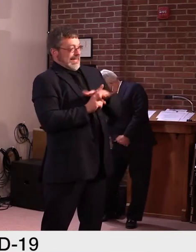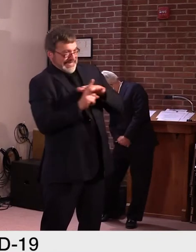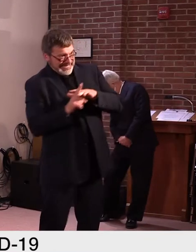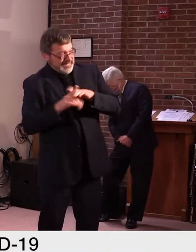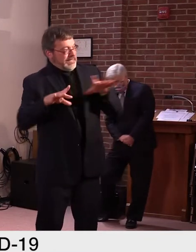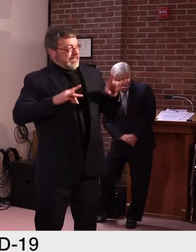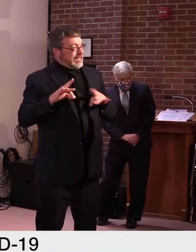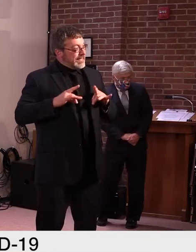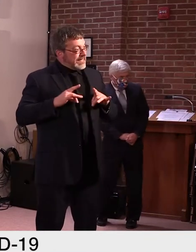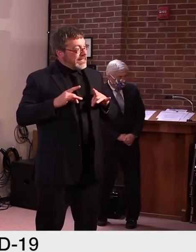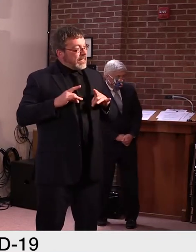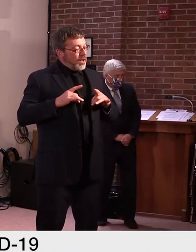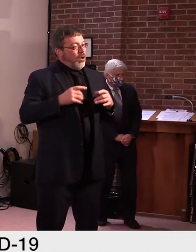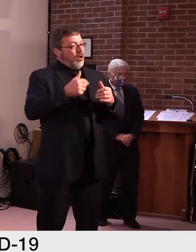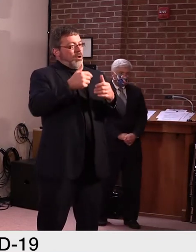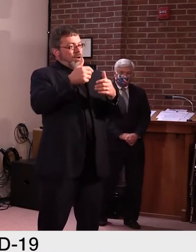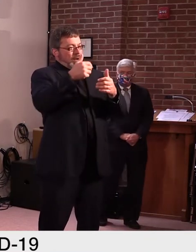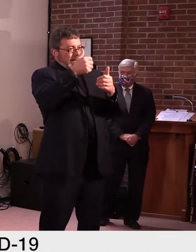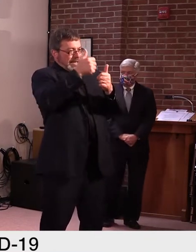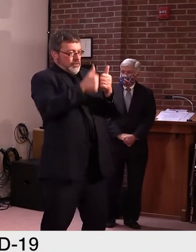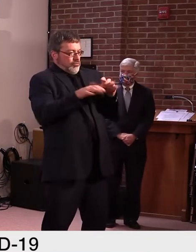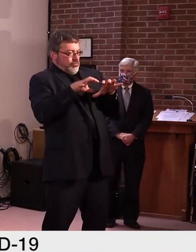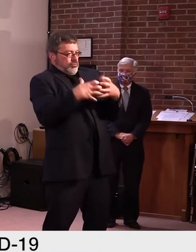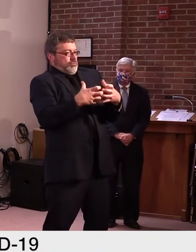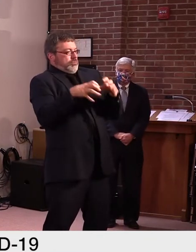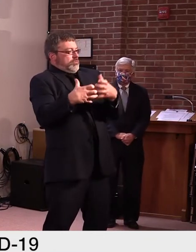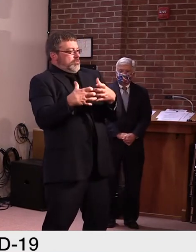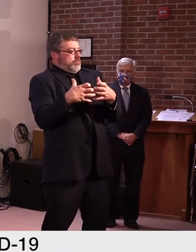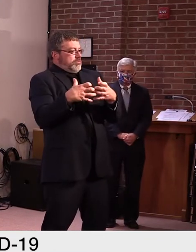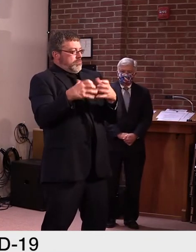clearly lowest in the country on that measurement, uh, also.